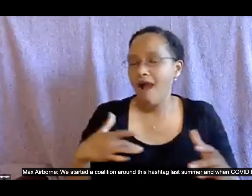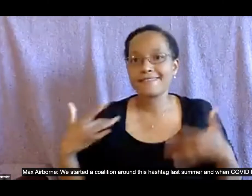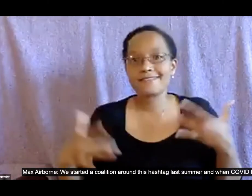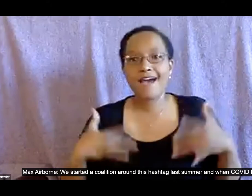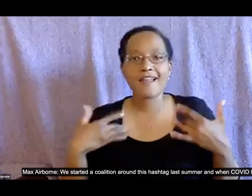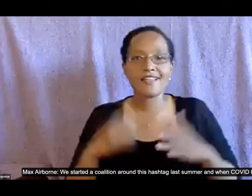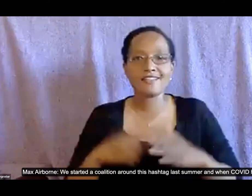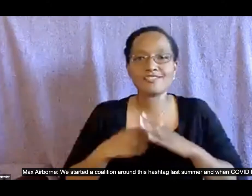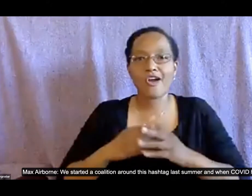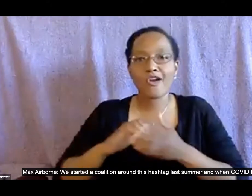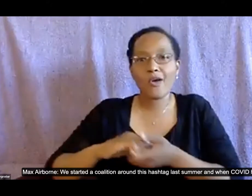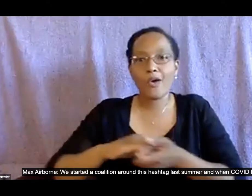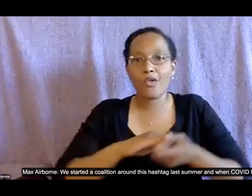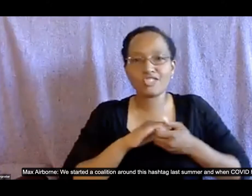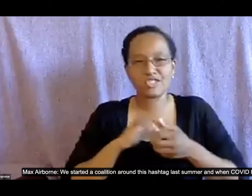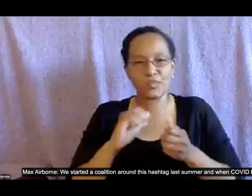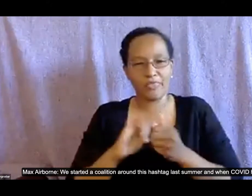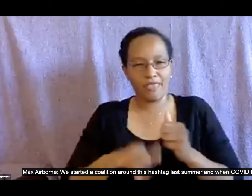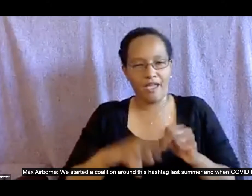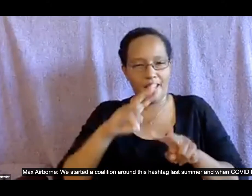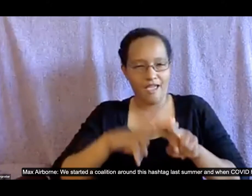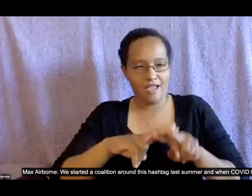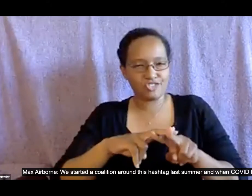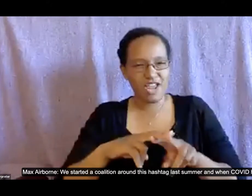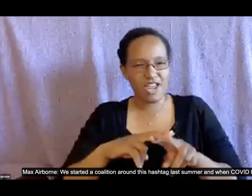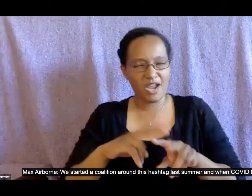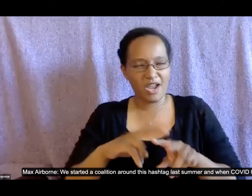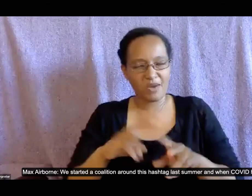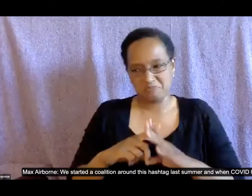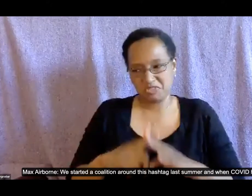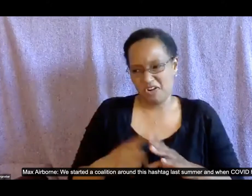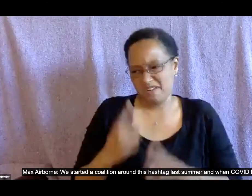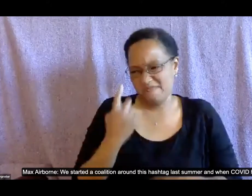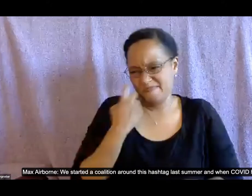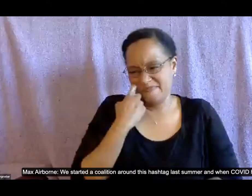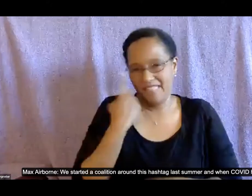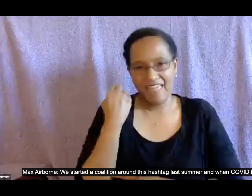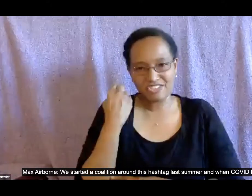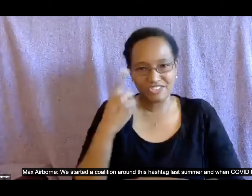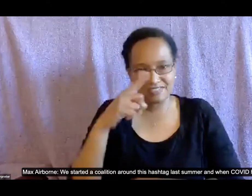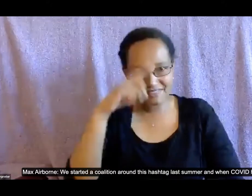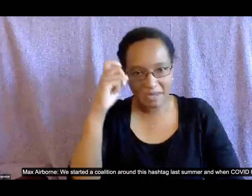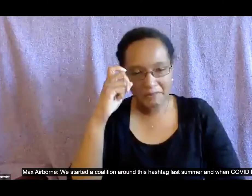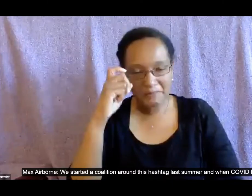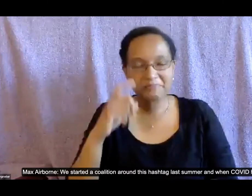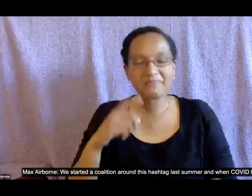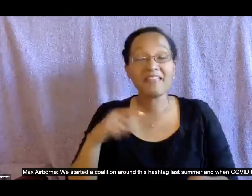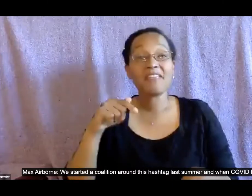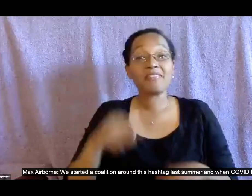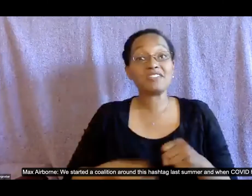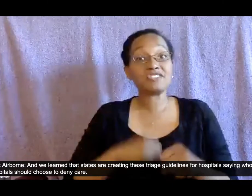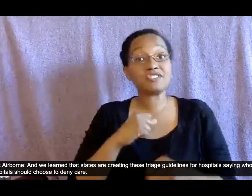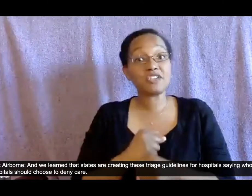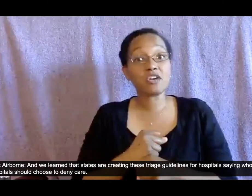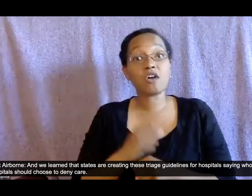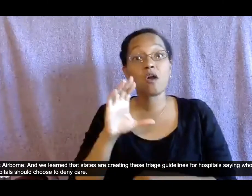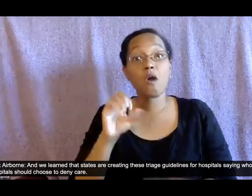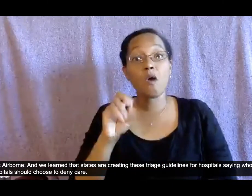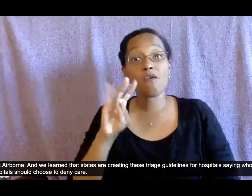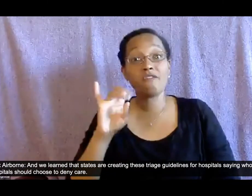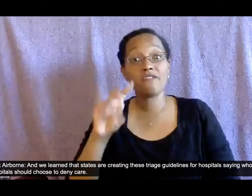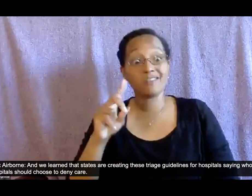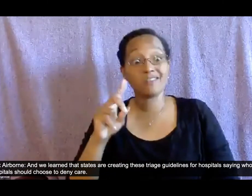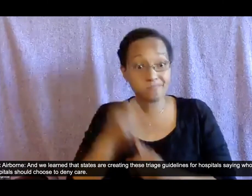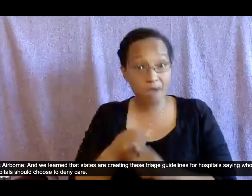this hashtag last summer and when covet hit um and we learned that